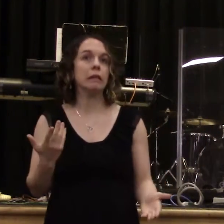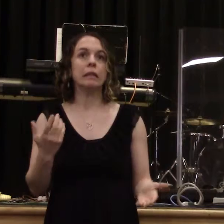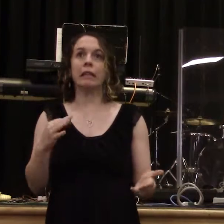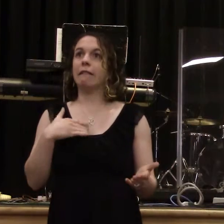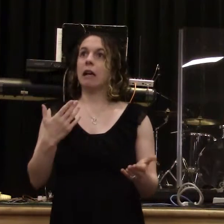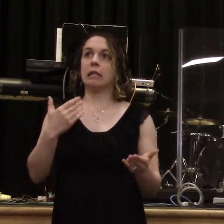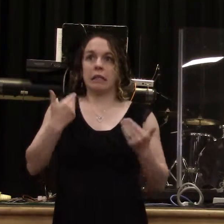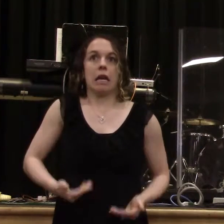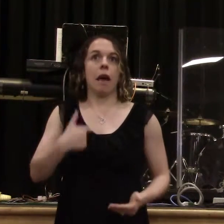says,